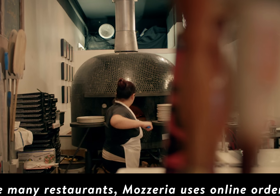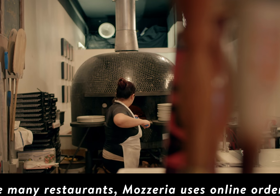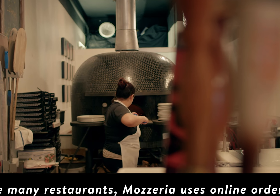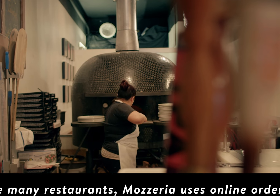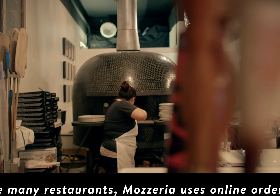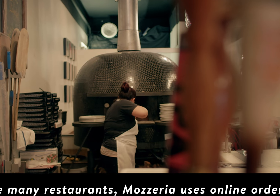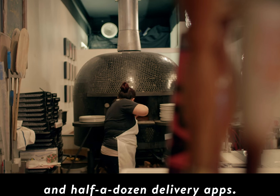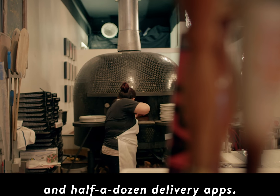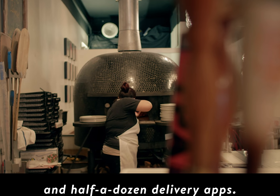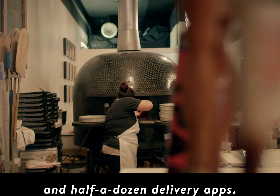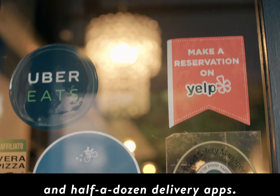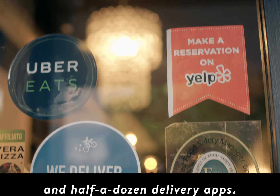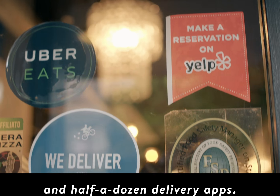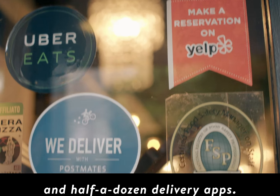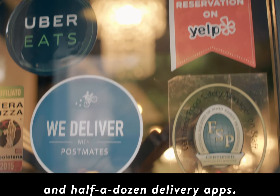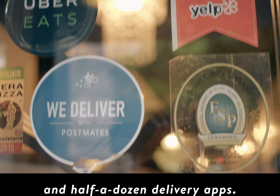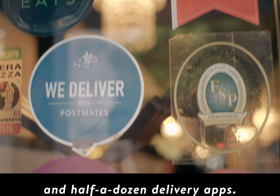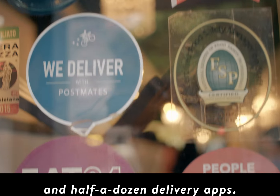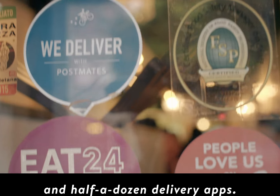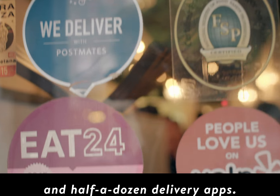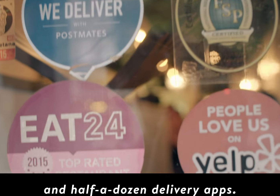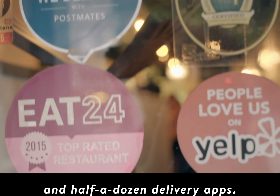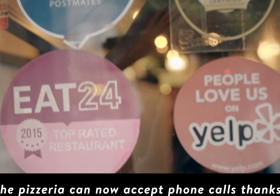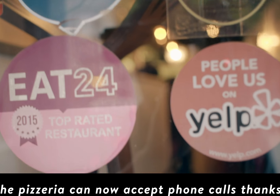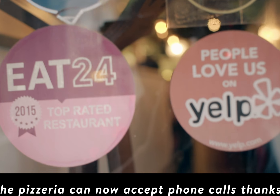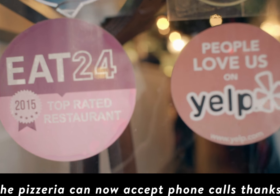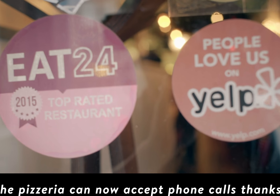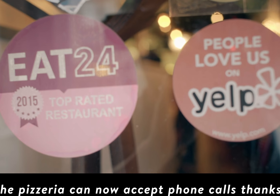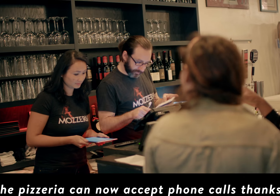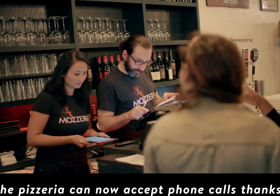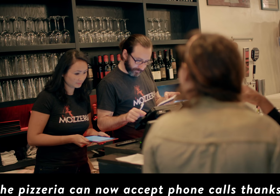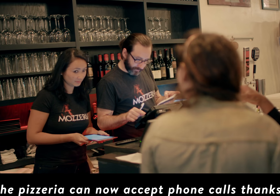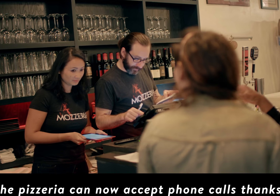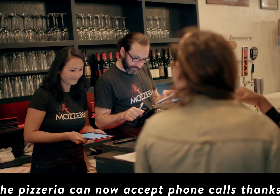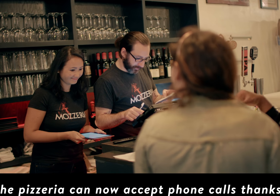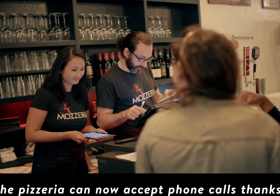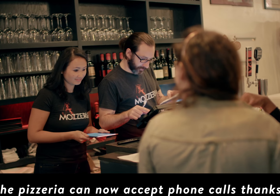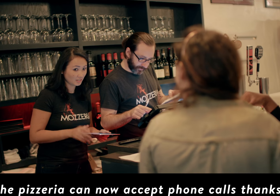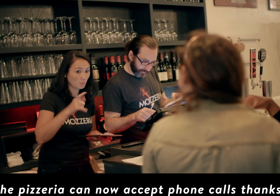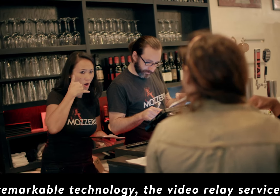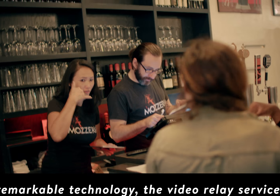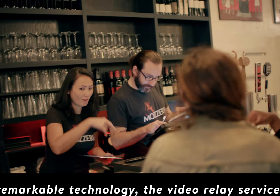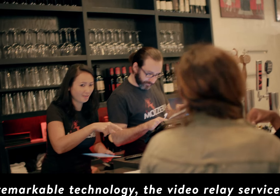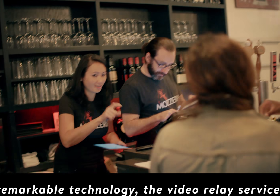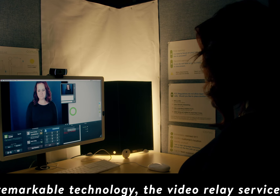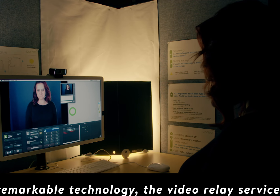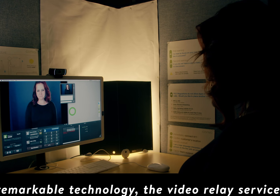Mozzeria uses online ordering and half a dozen delivery apps. But the pizzeria can now accept phone calls thanks to a remarkable technology,